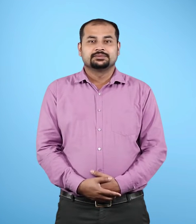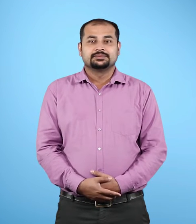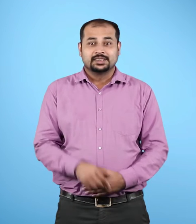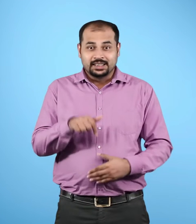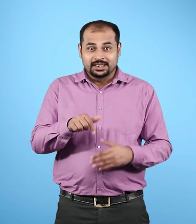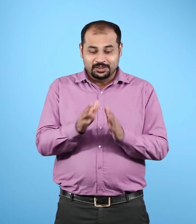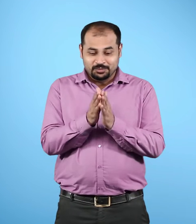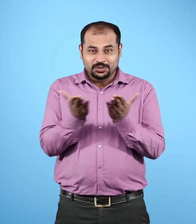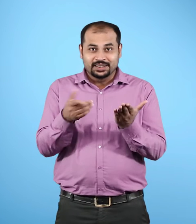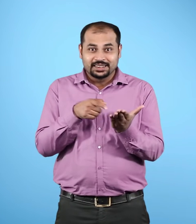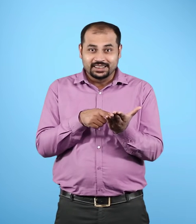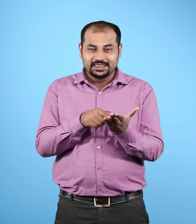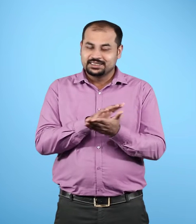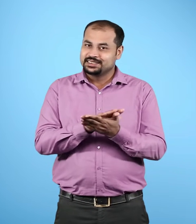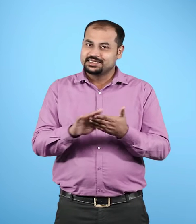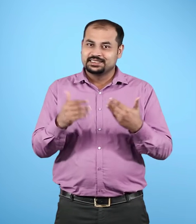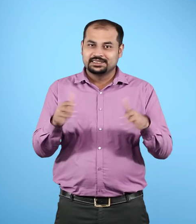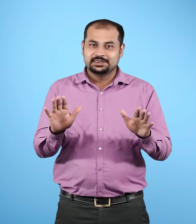With this, we come to the end of the book.